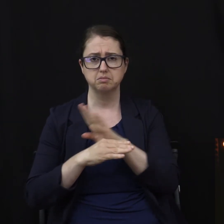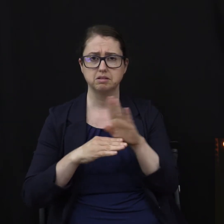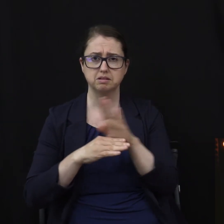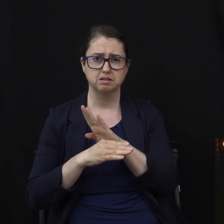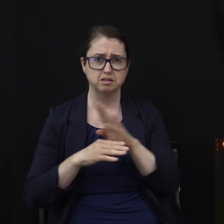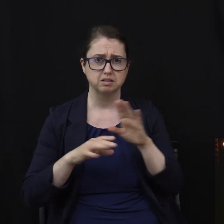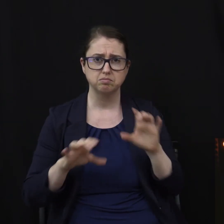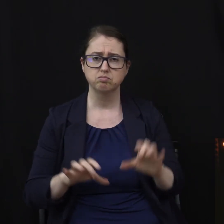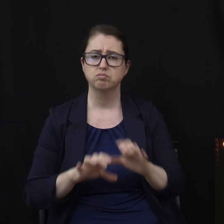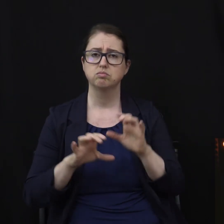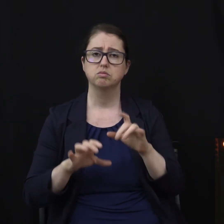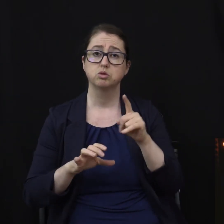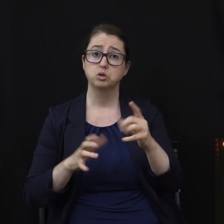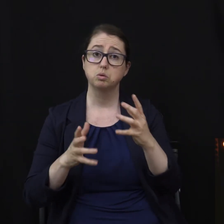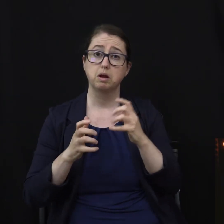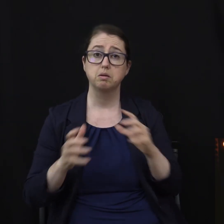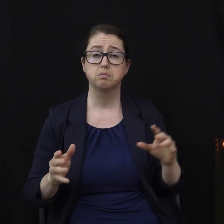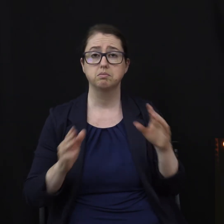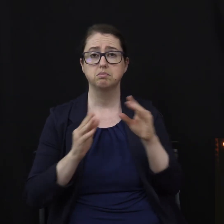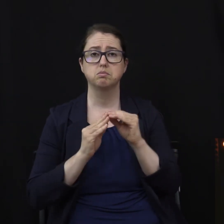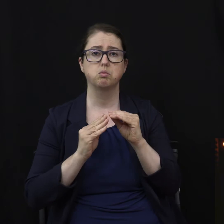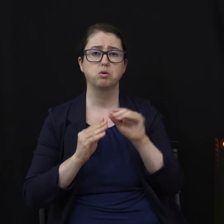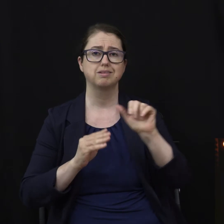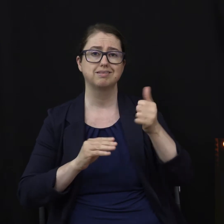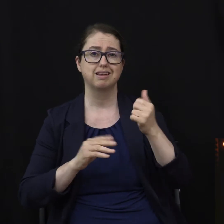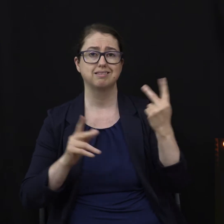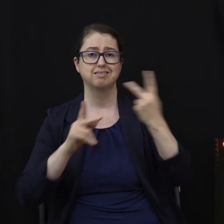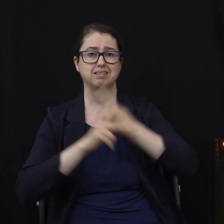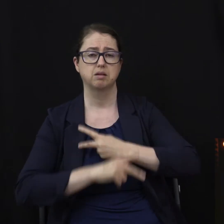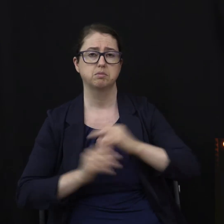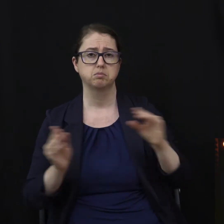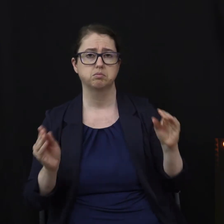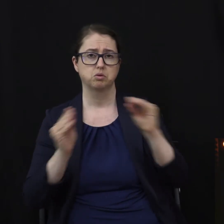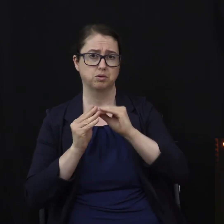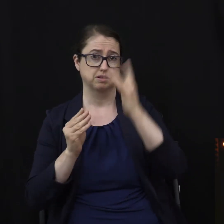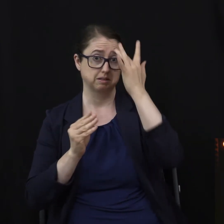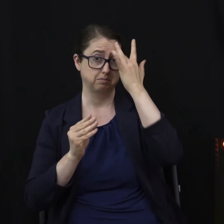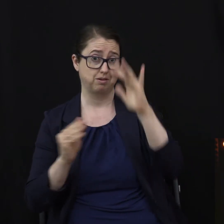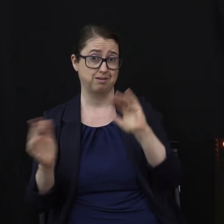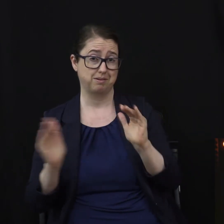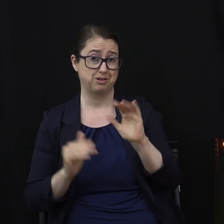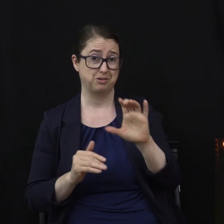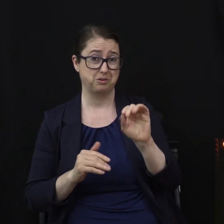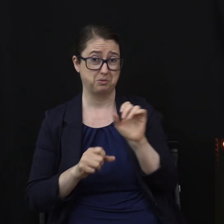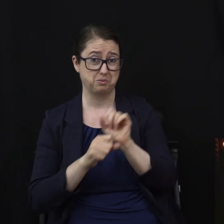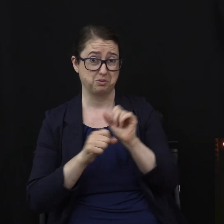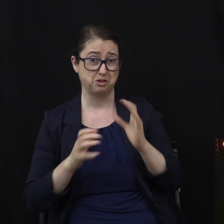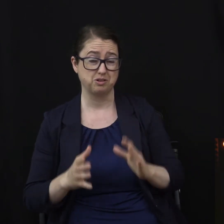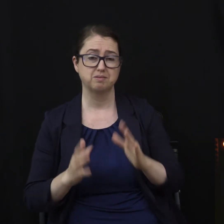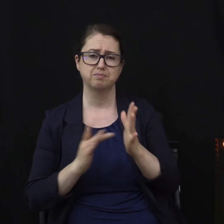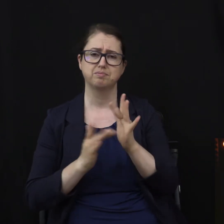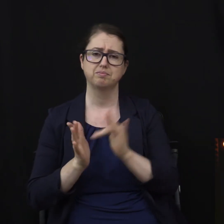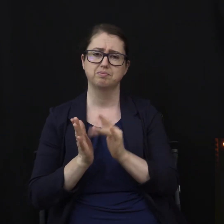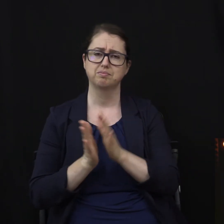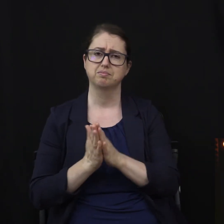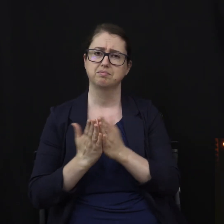10 times smarter than all of your coworkers? In the Bible, we see Jesus spent a considerable